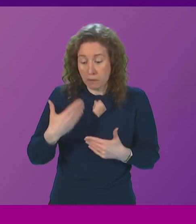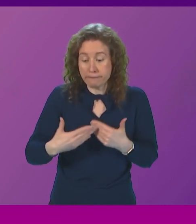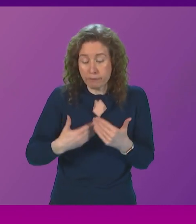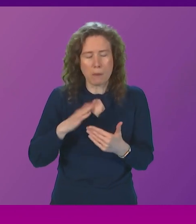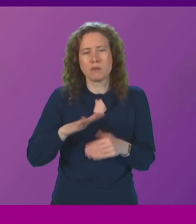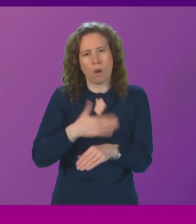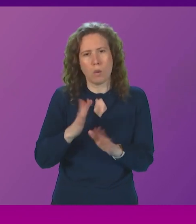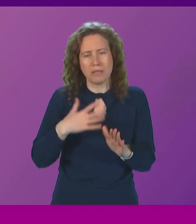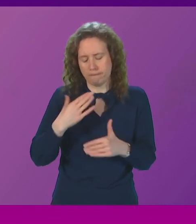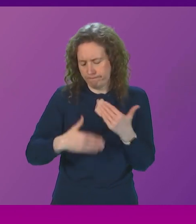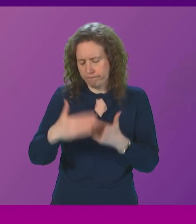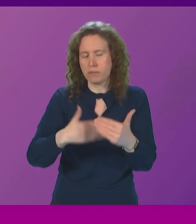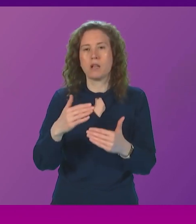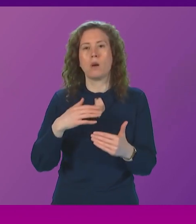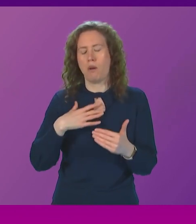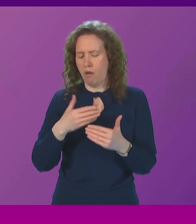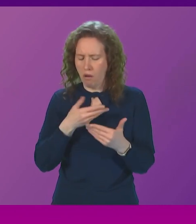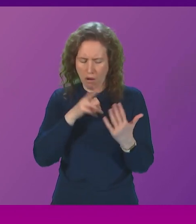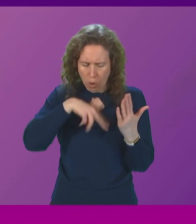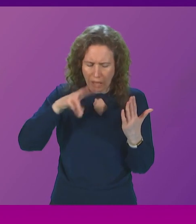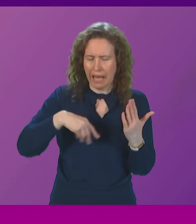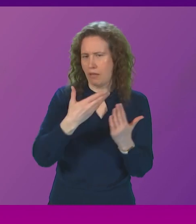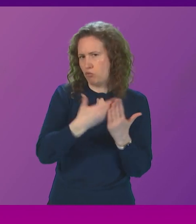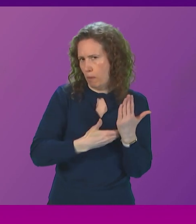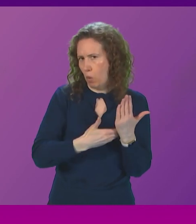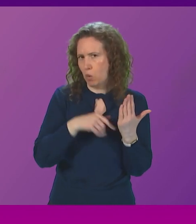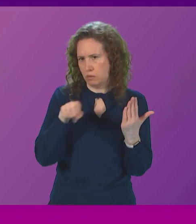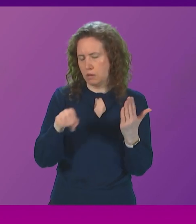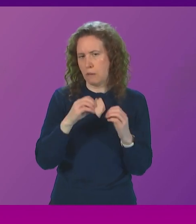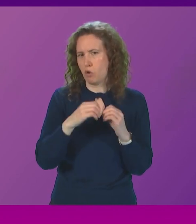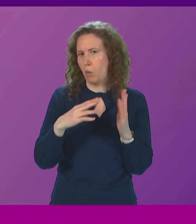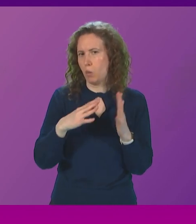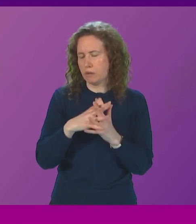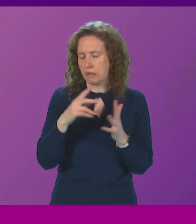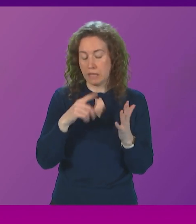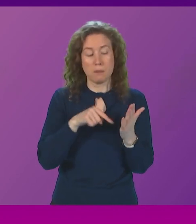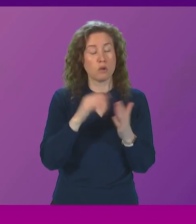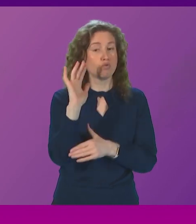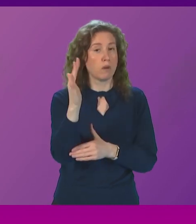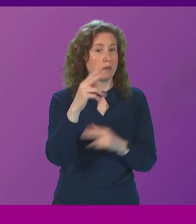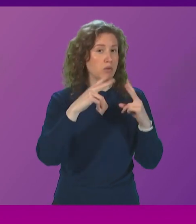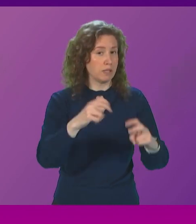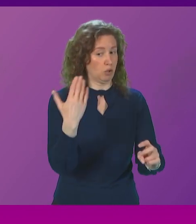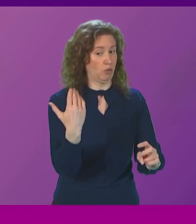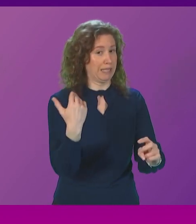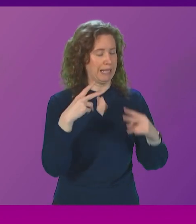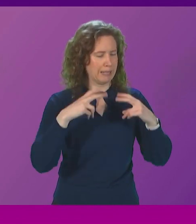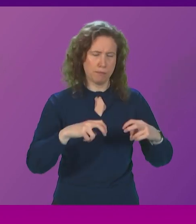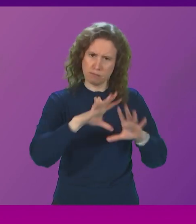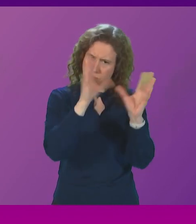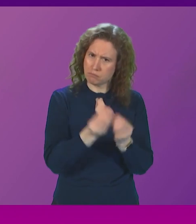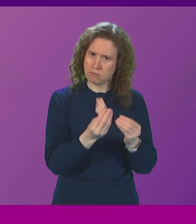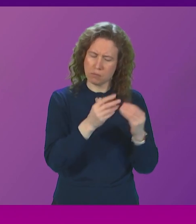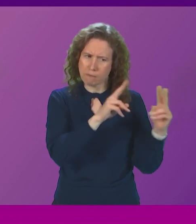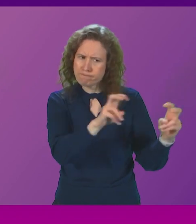report we are looking at very closely the report that Brian Whittle references but forest research recently carried out quite a comprehensive